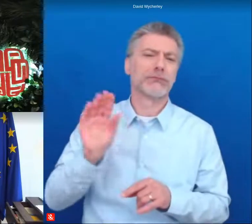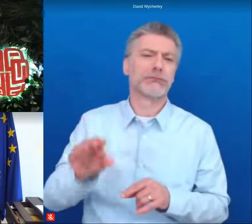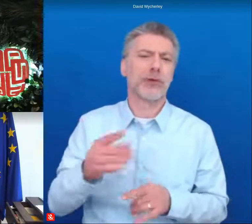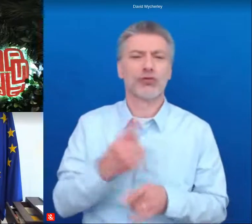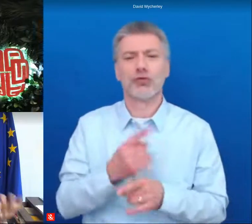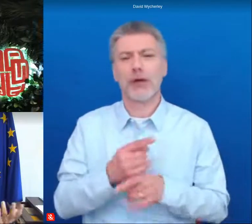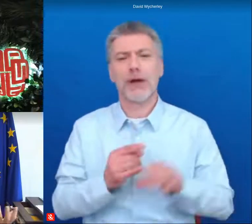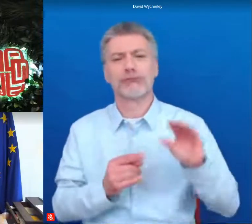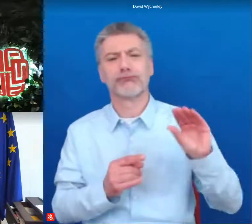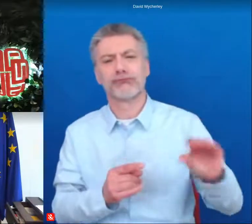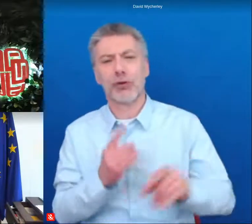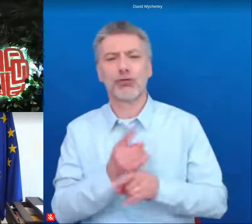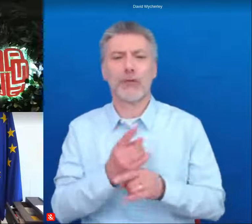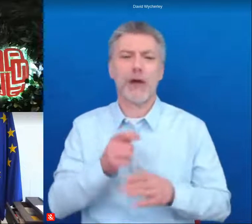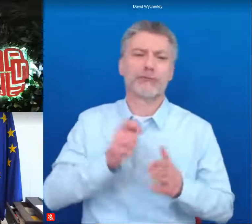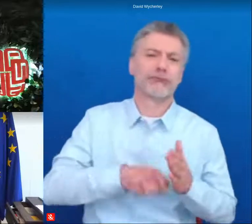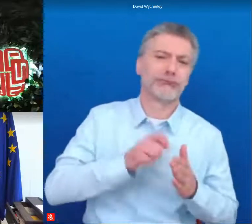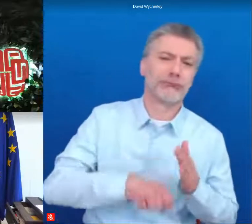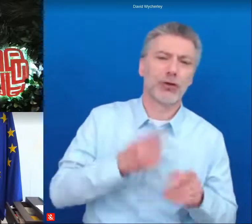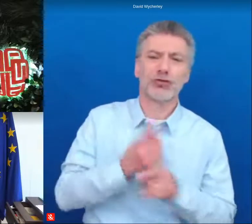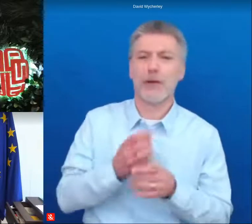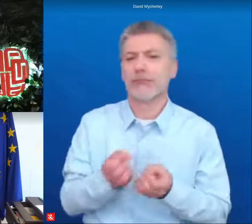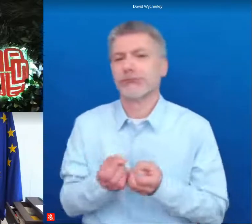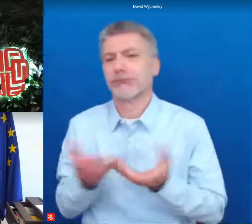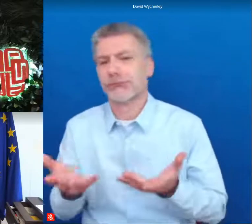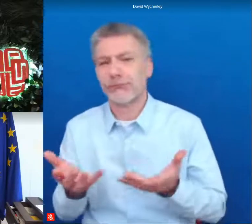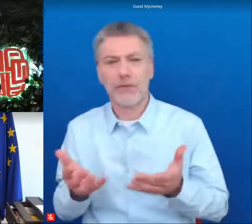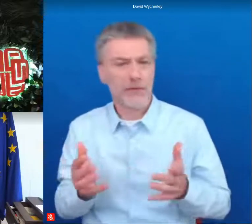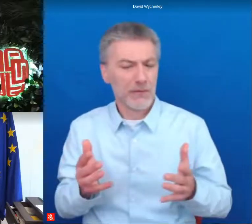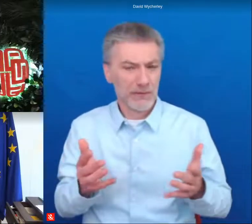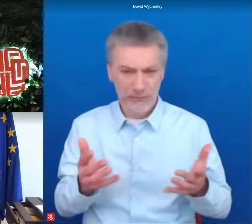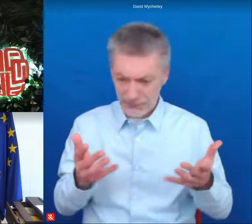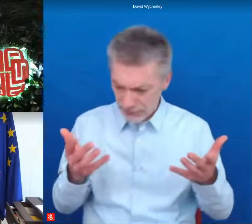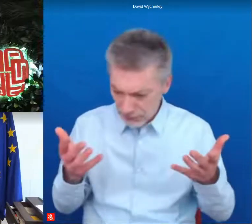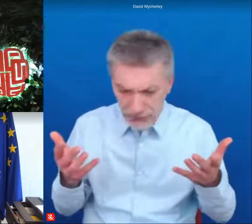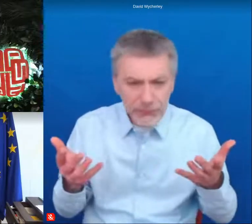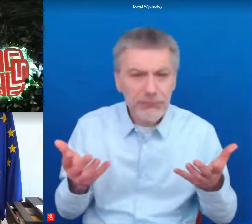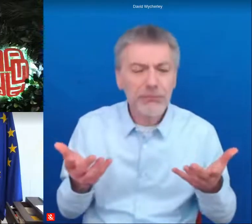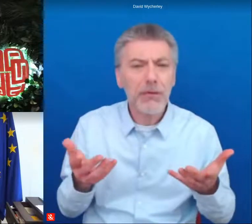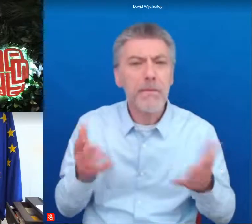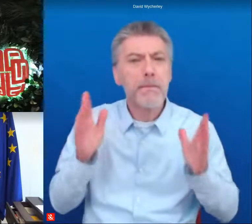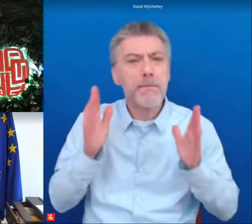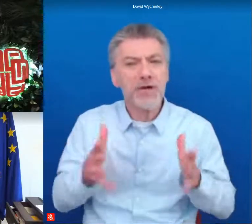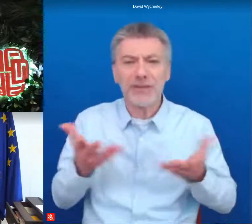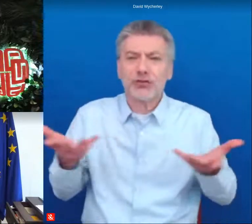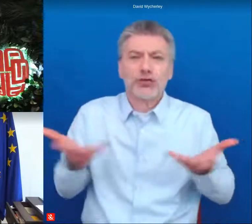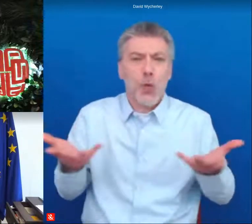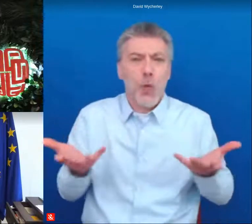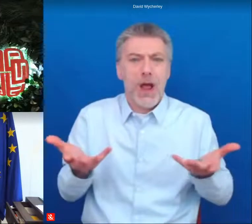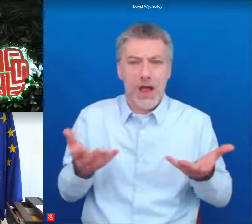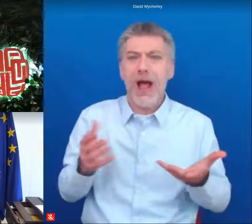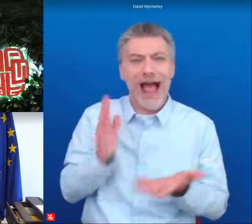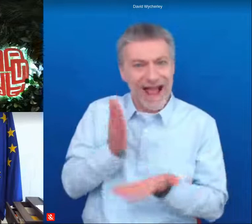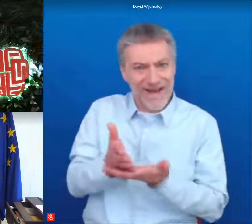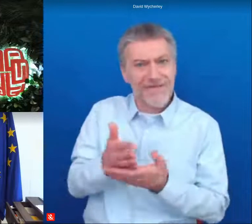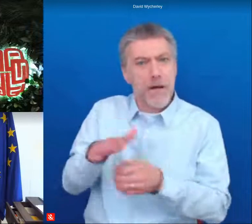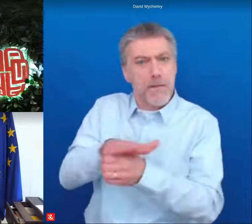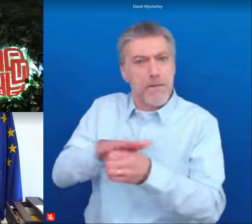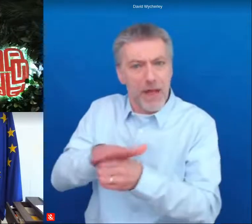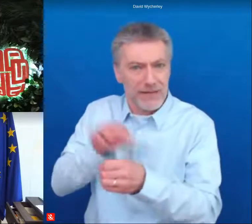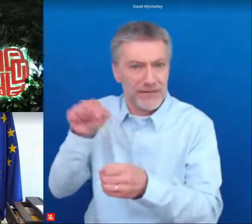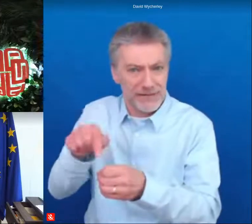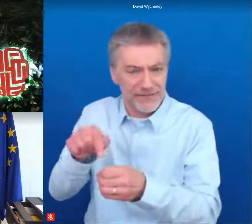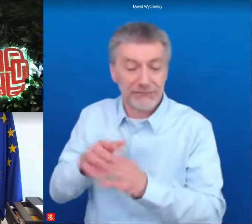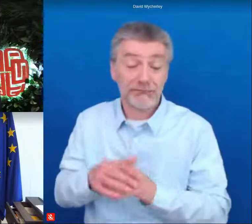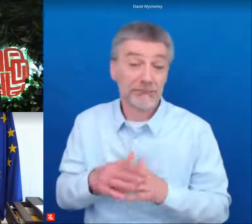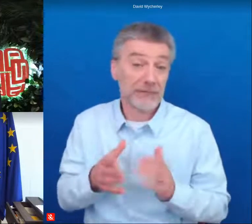about consumption as if it these didn't occur on the ground so the availability and cost of quality